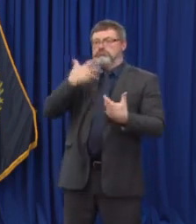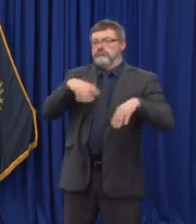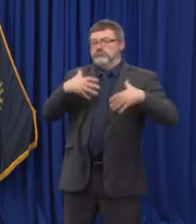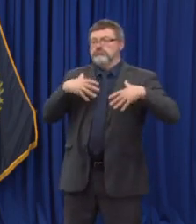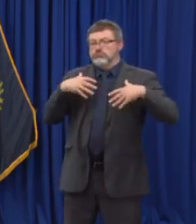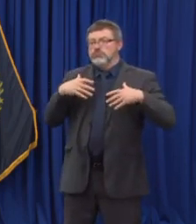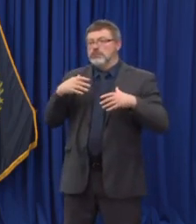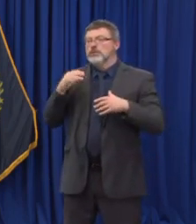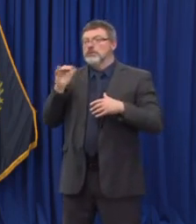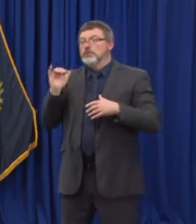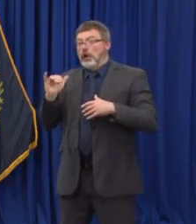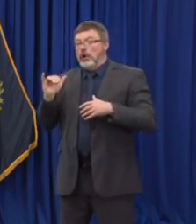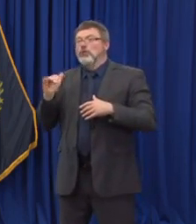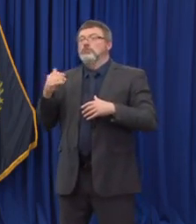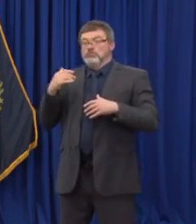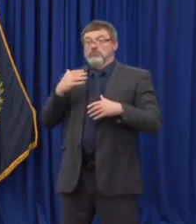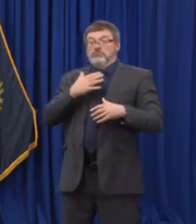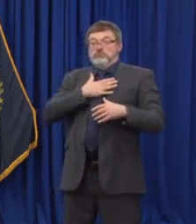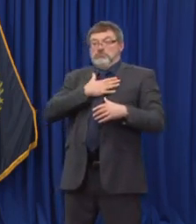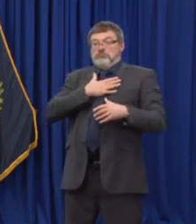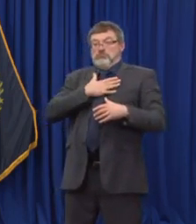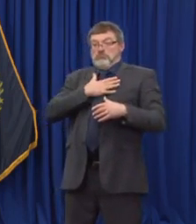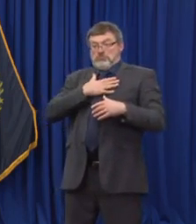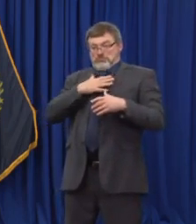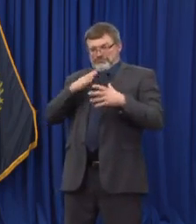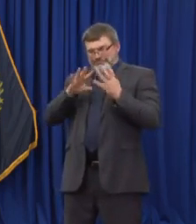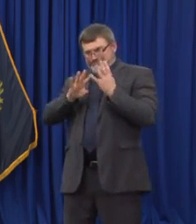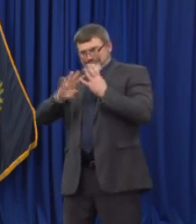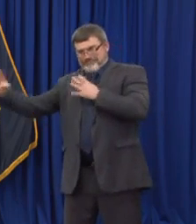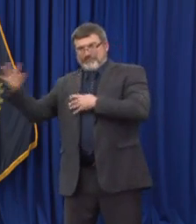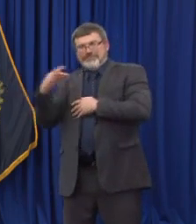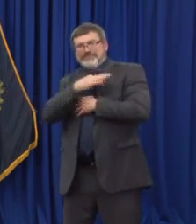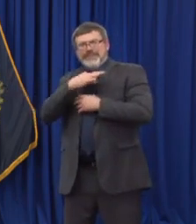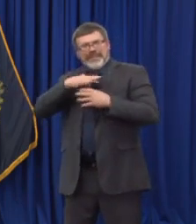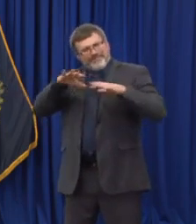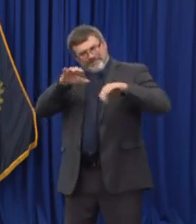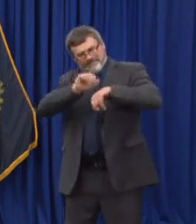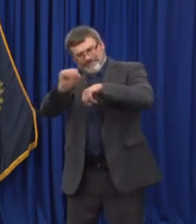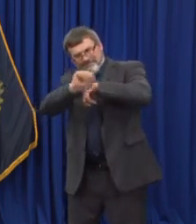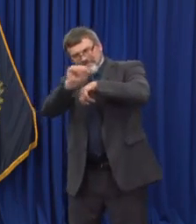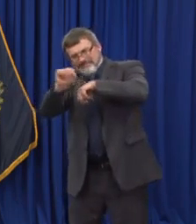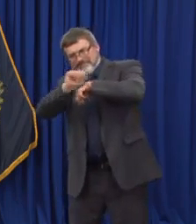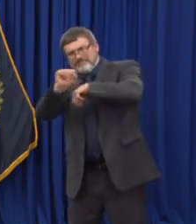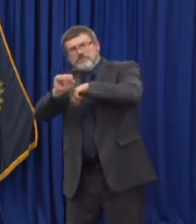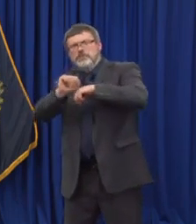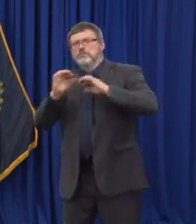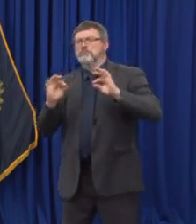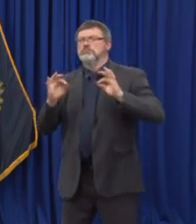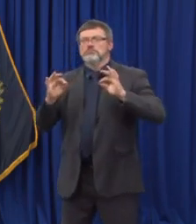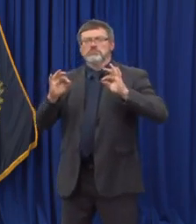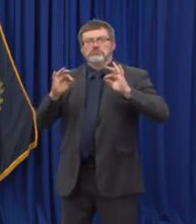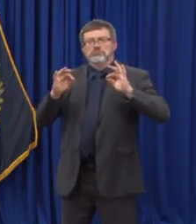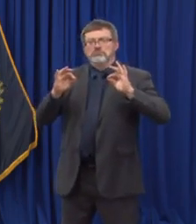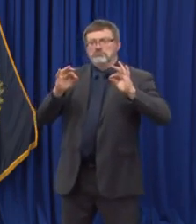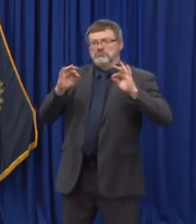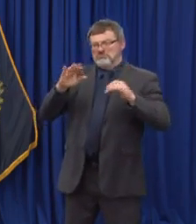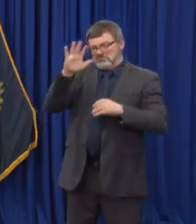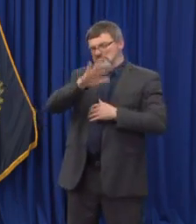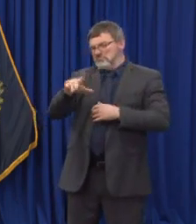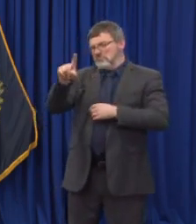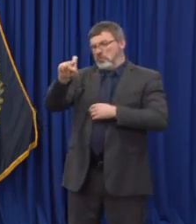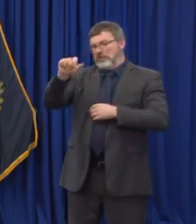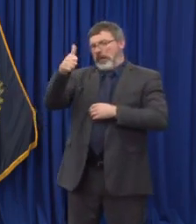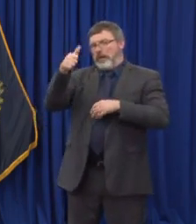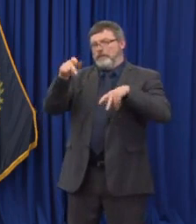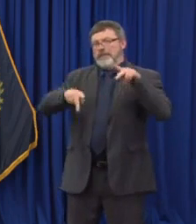the response. Currently we have about 110 contact tracers working with us. At the beginning of our response the primary risk